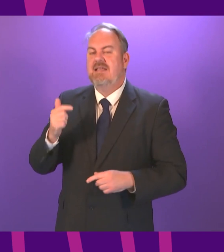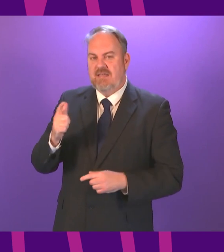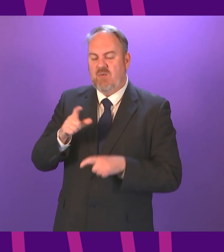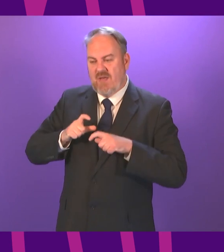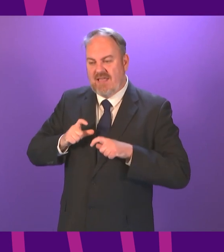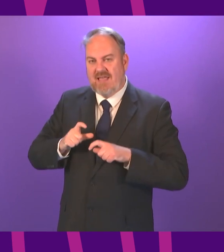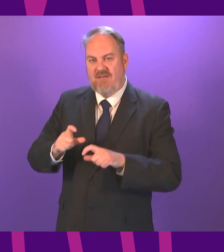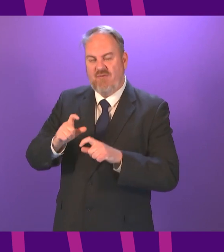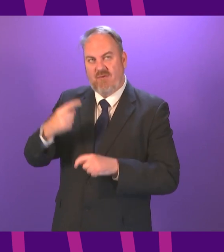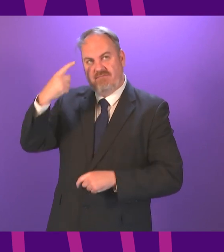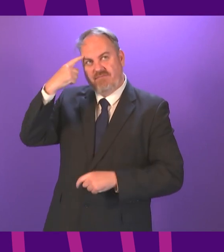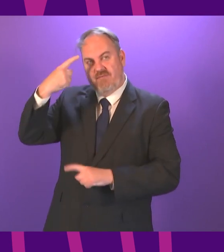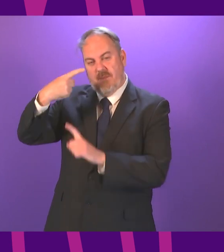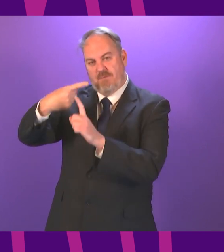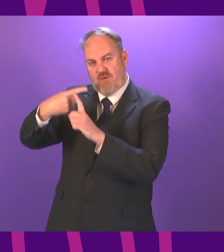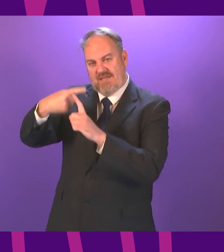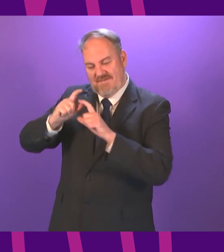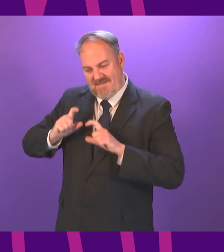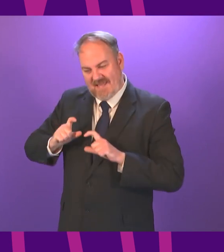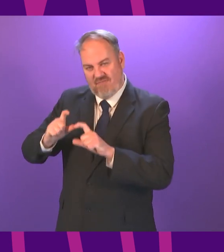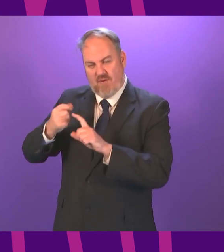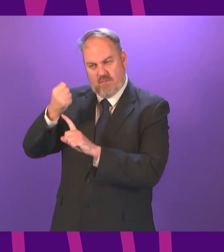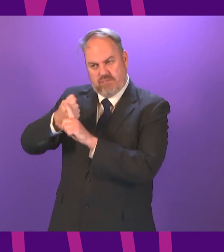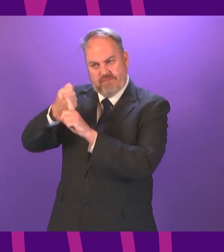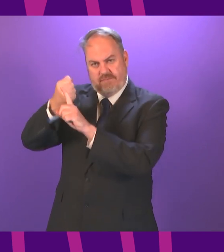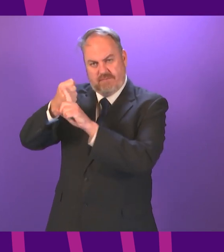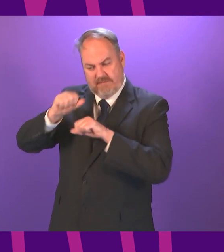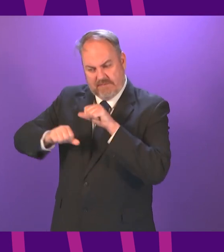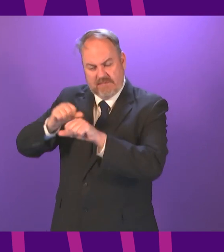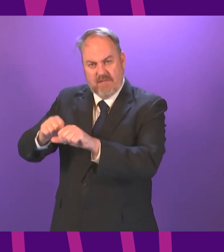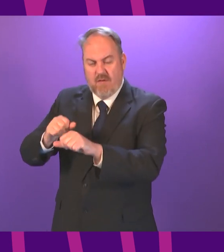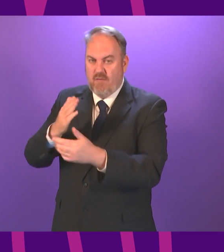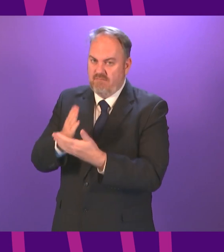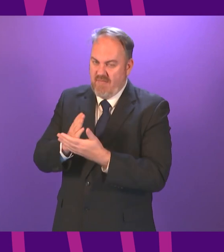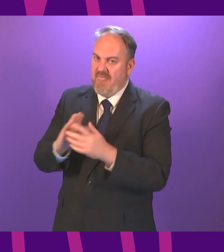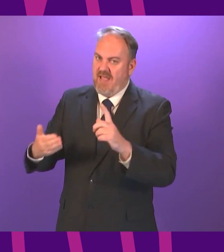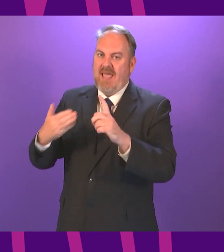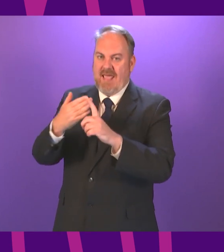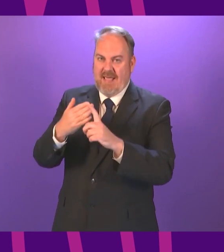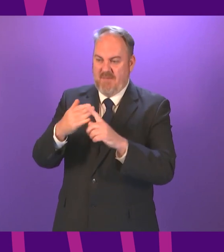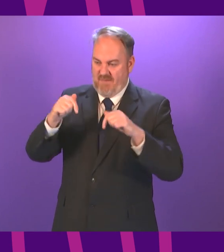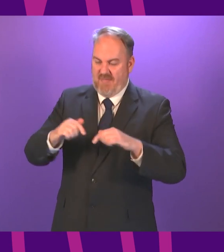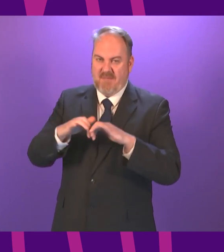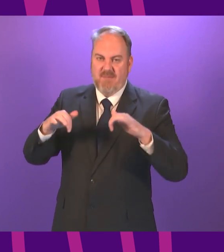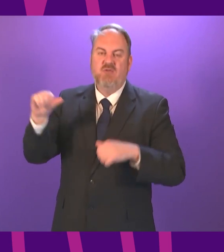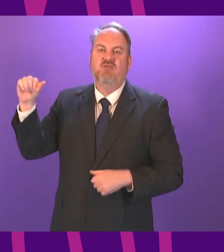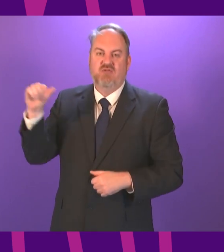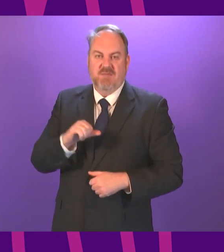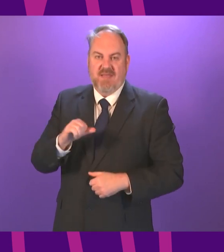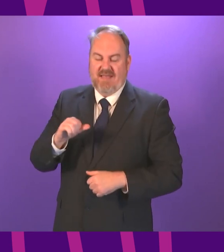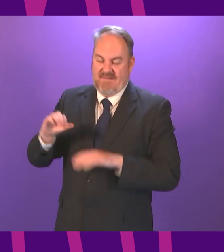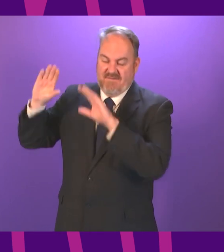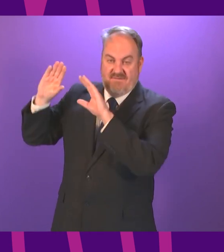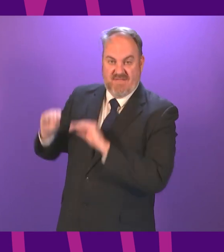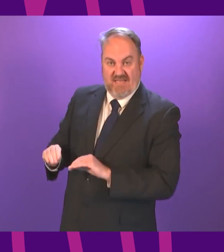optimism and do not lose it. The defining mission of this Parliament has to be coming through this pandemic and making sure that we